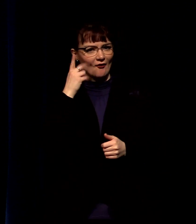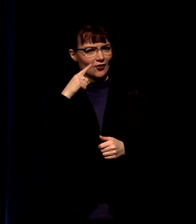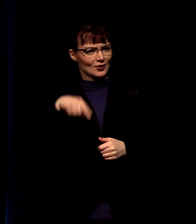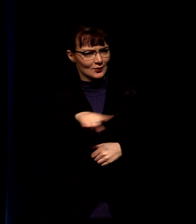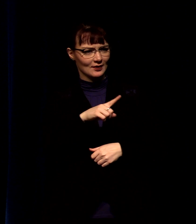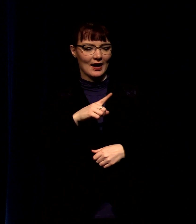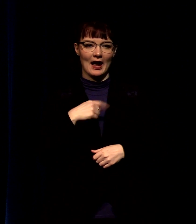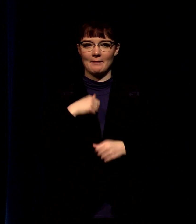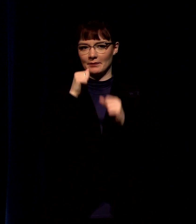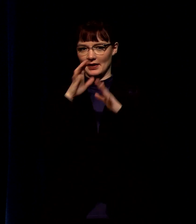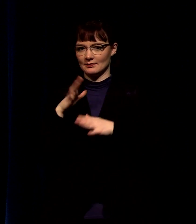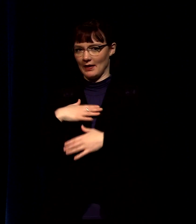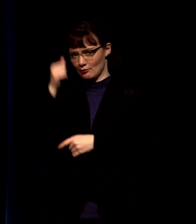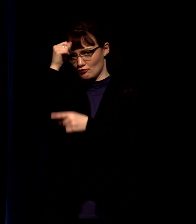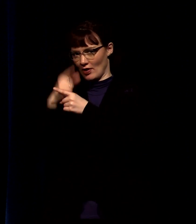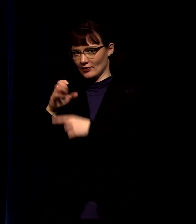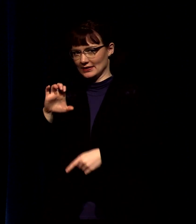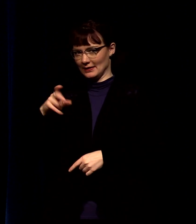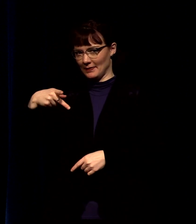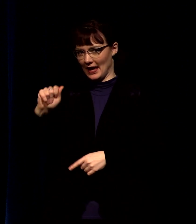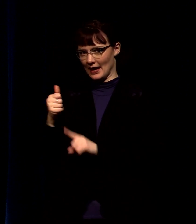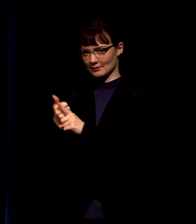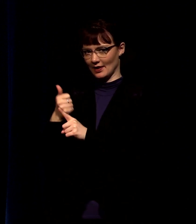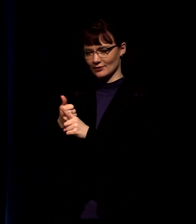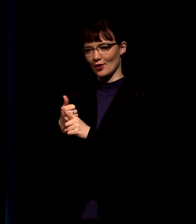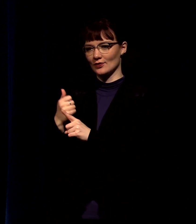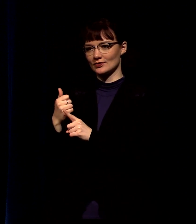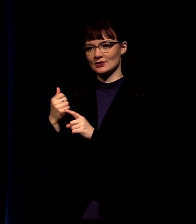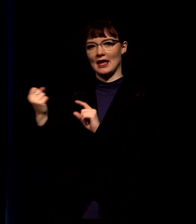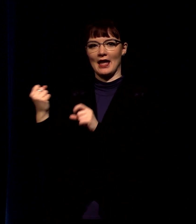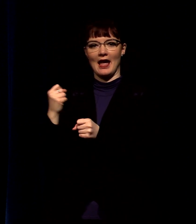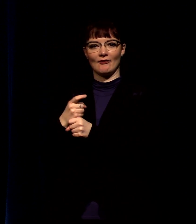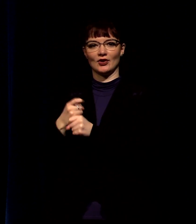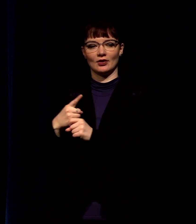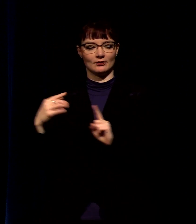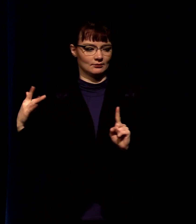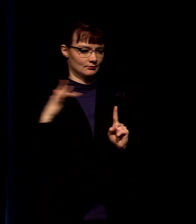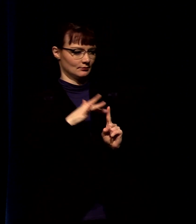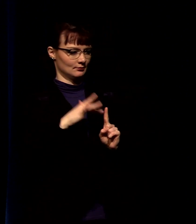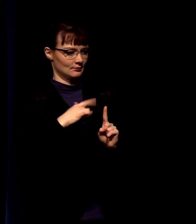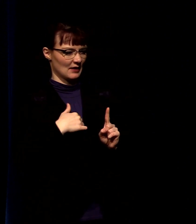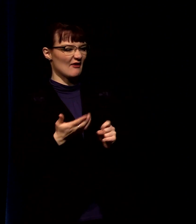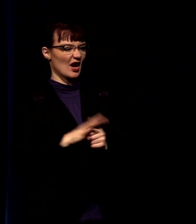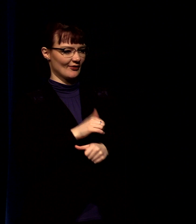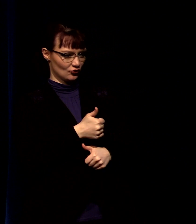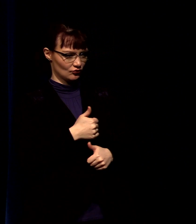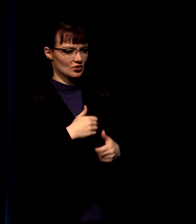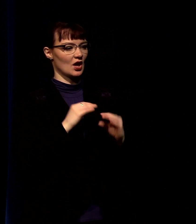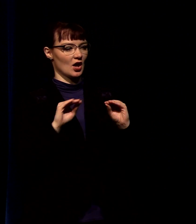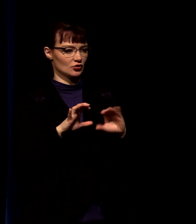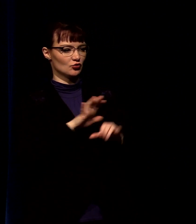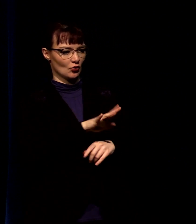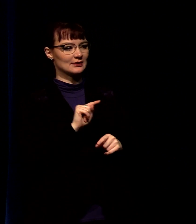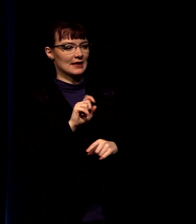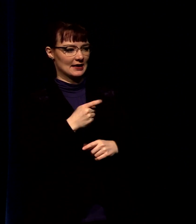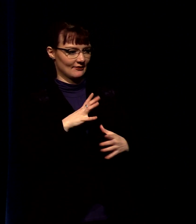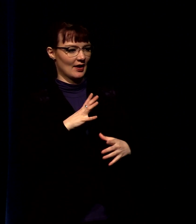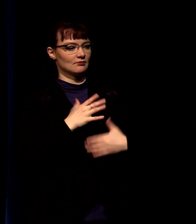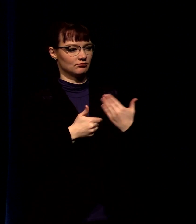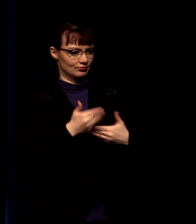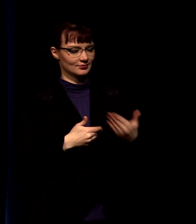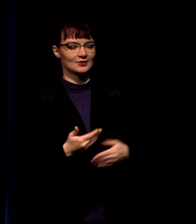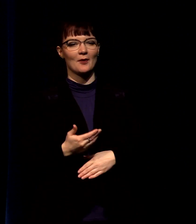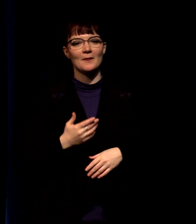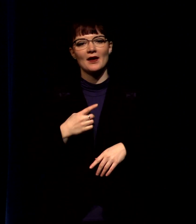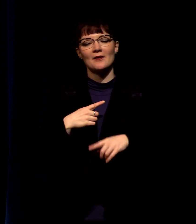am so blessed my brother's a cpa and so he's just like you send me your stuff i got you covered got you covered and so every year i get to do that and even